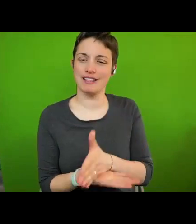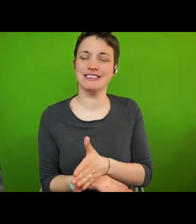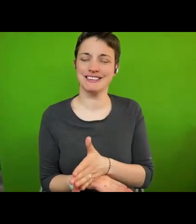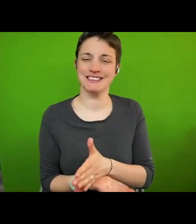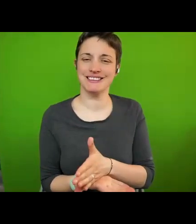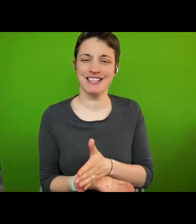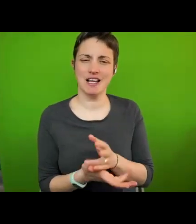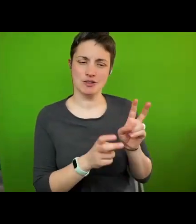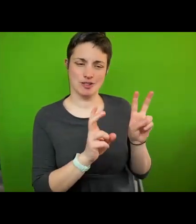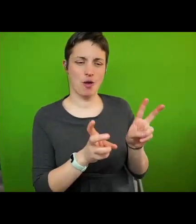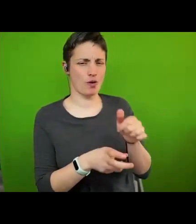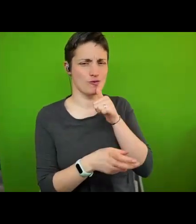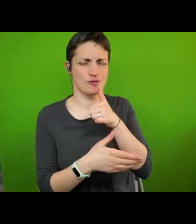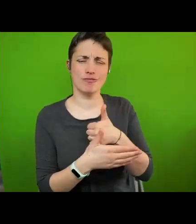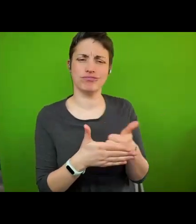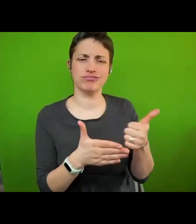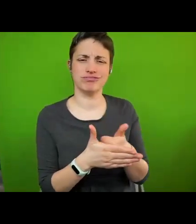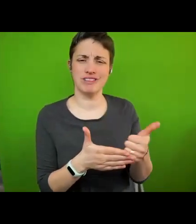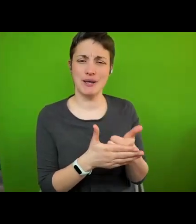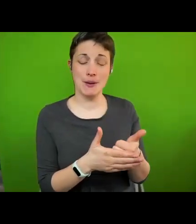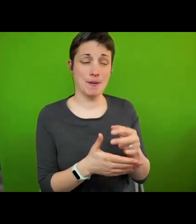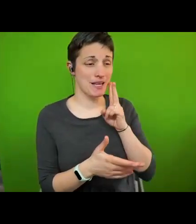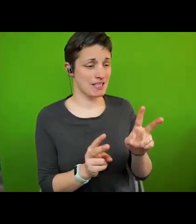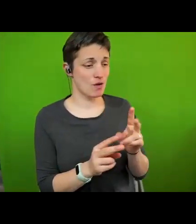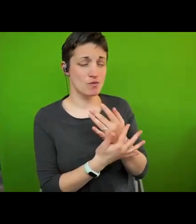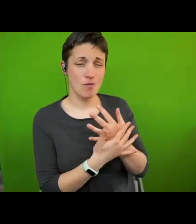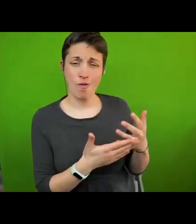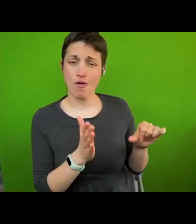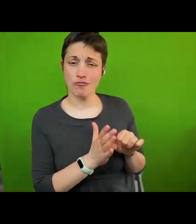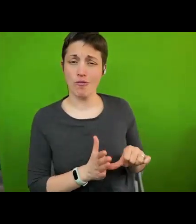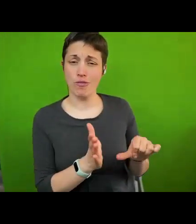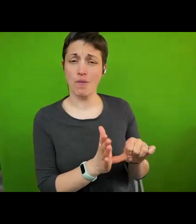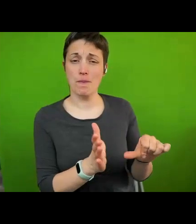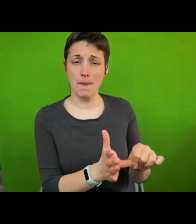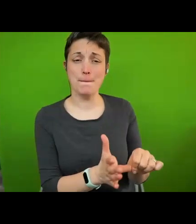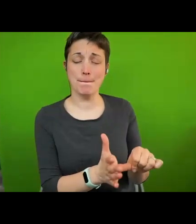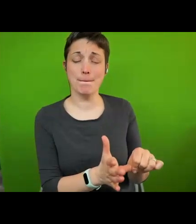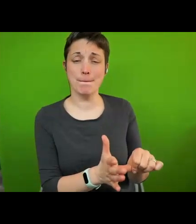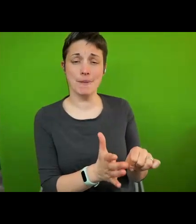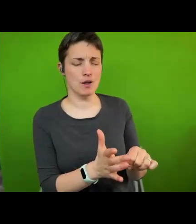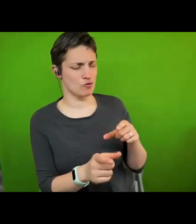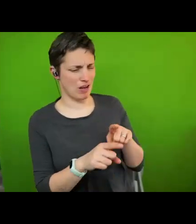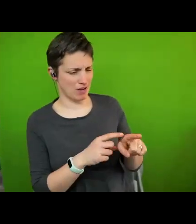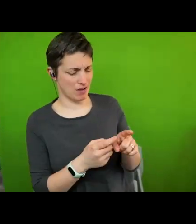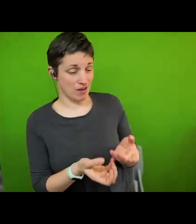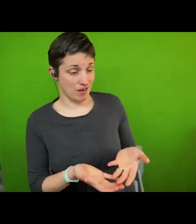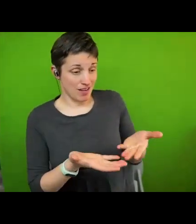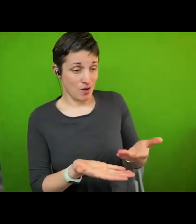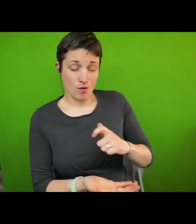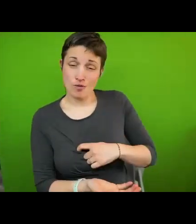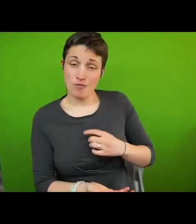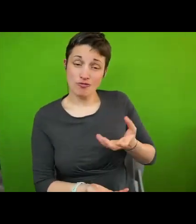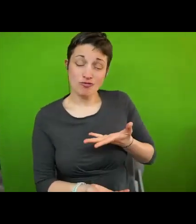and with so many shortcomings discovered in states will and ability to realize human rights there was a turn